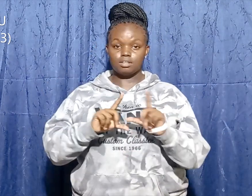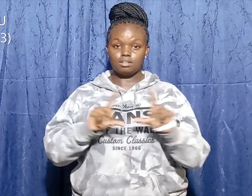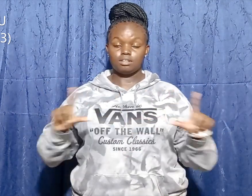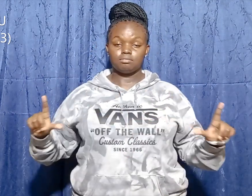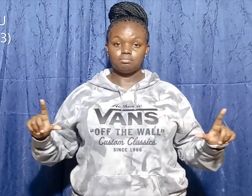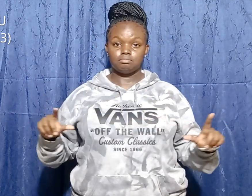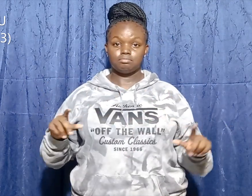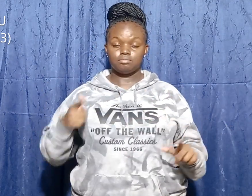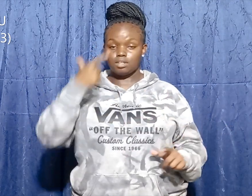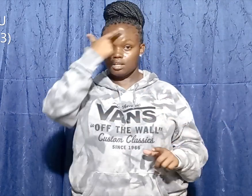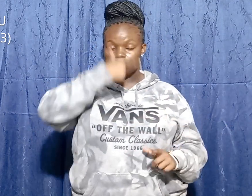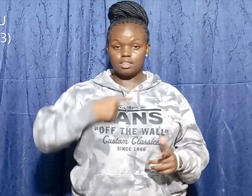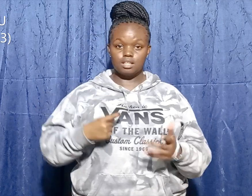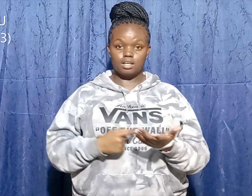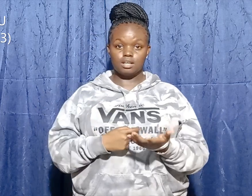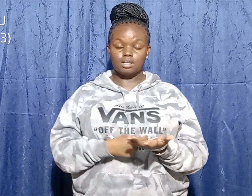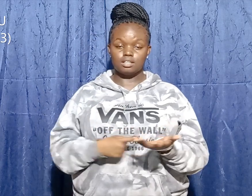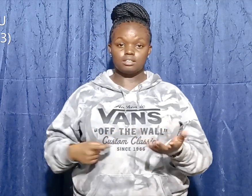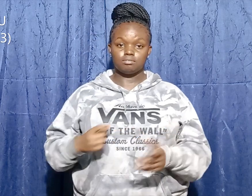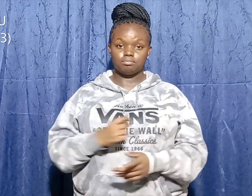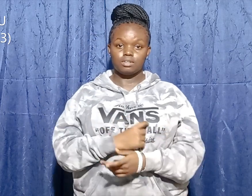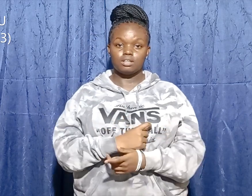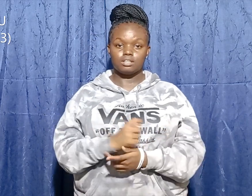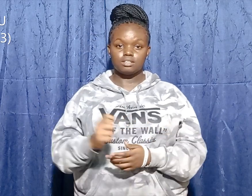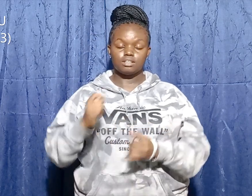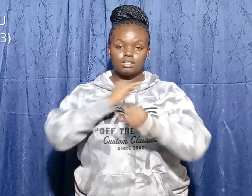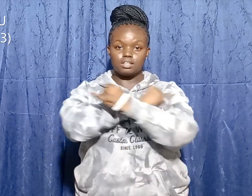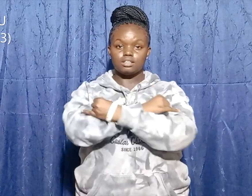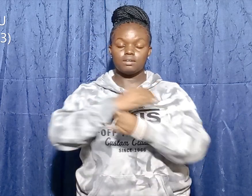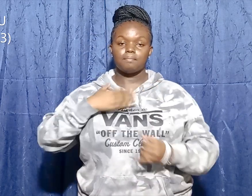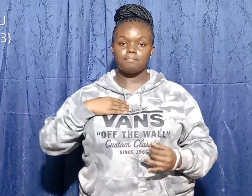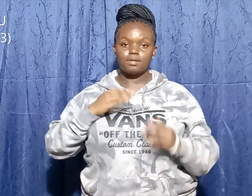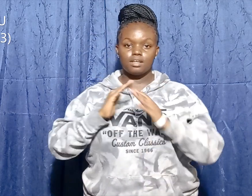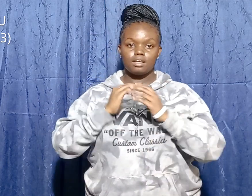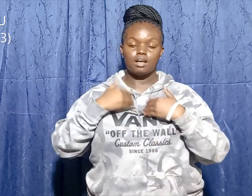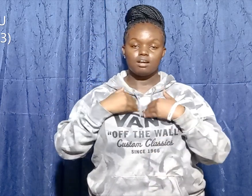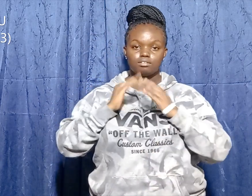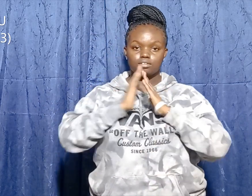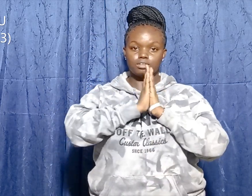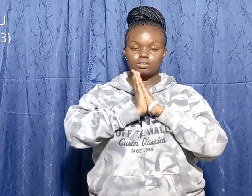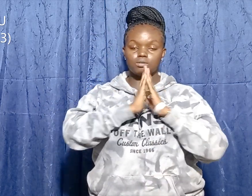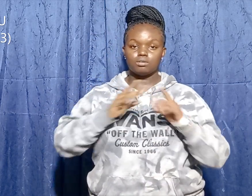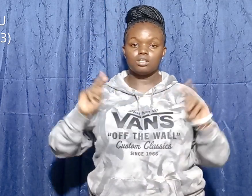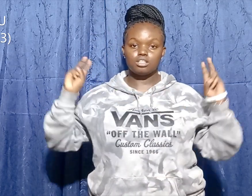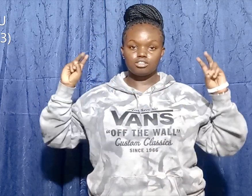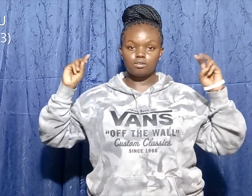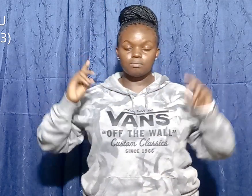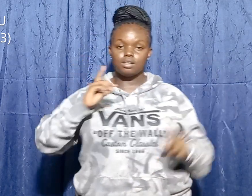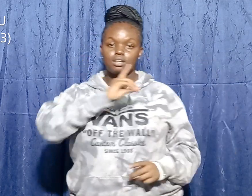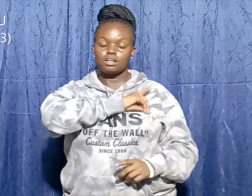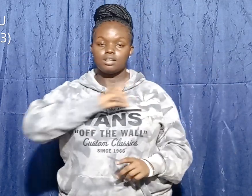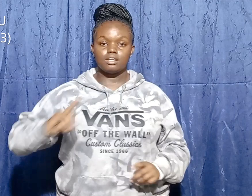Training Institute. I have a story. Topic, David and Goliath.